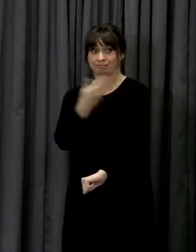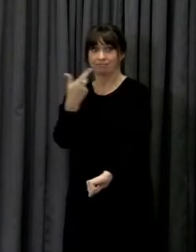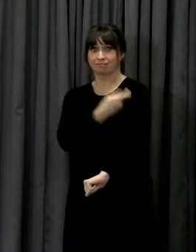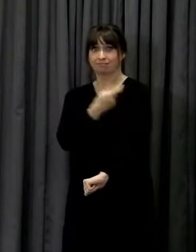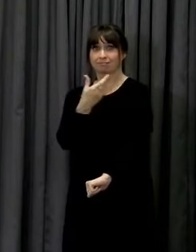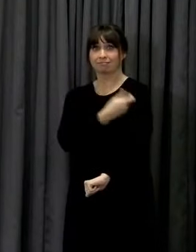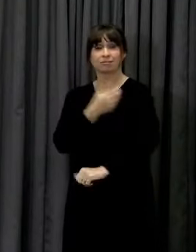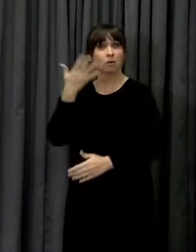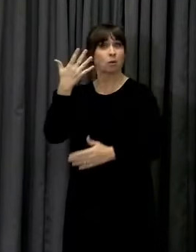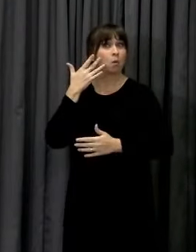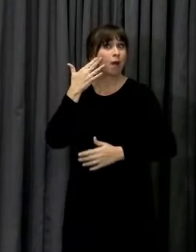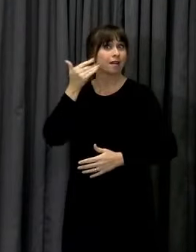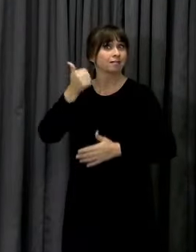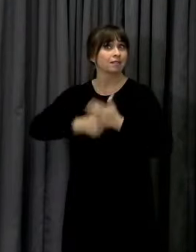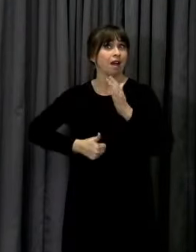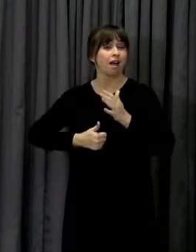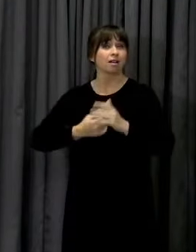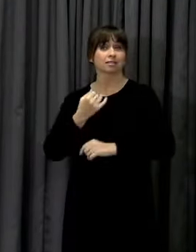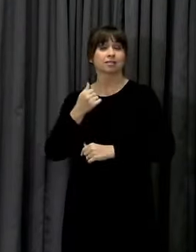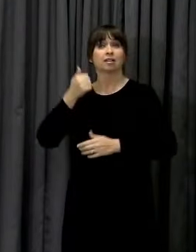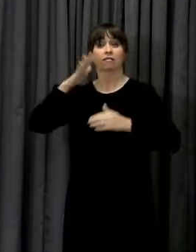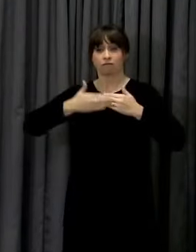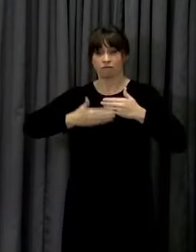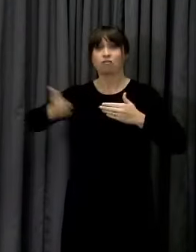Tuesday of next week.